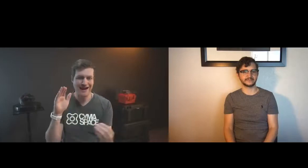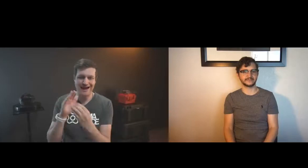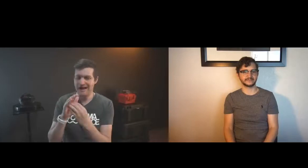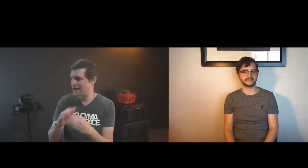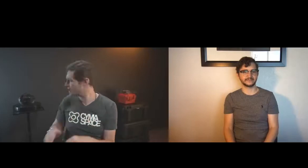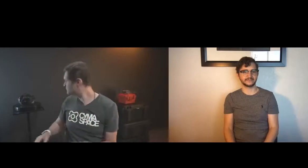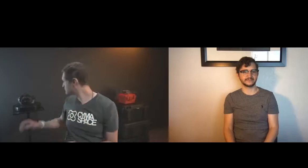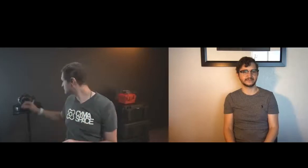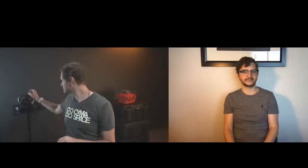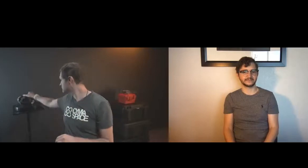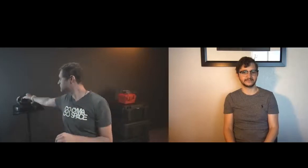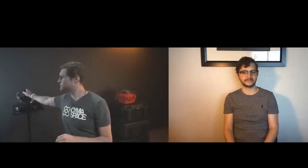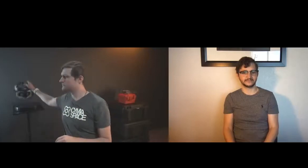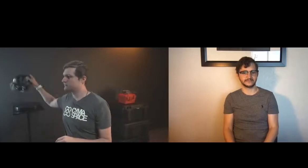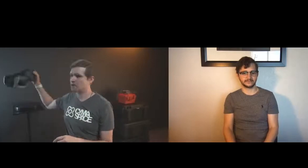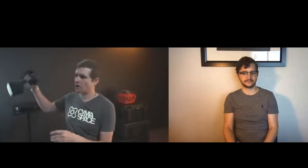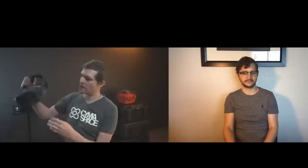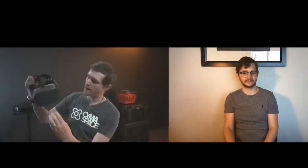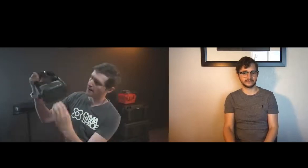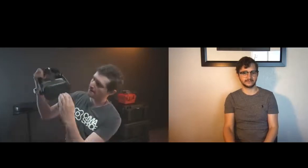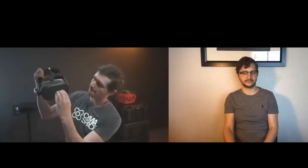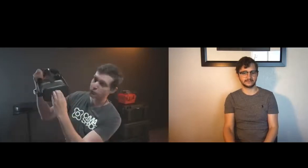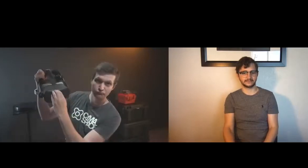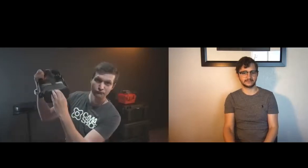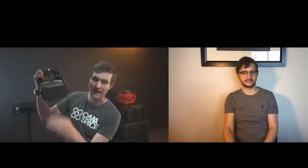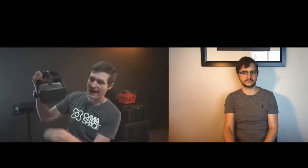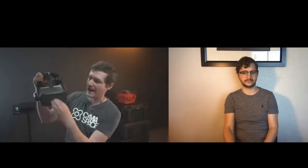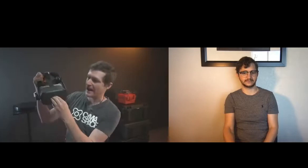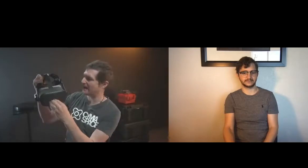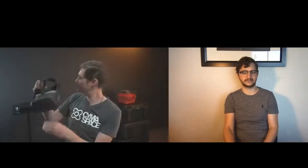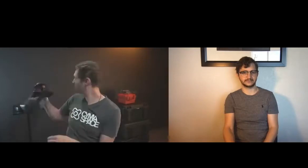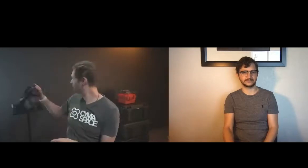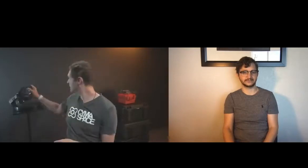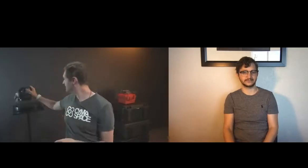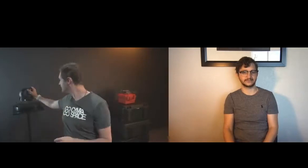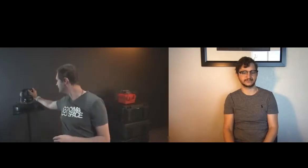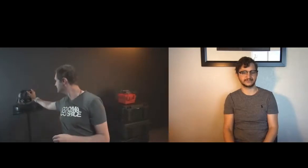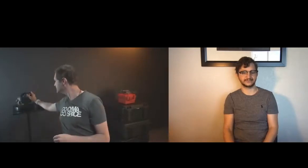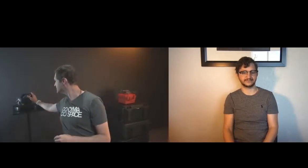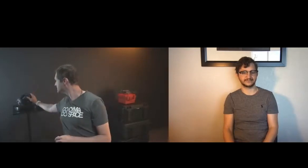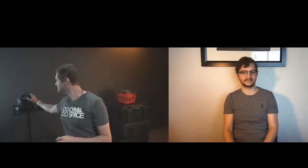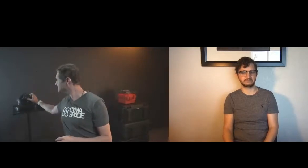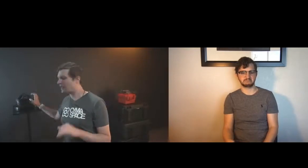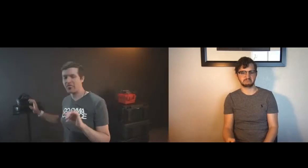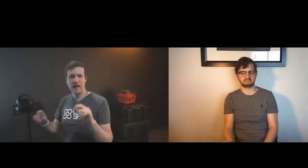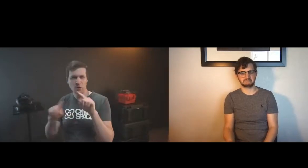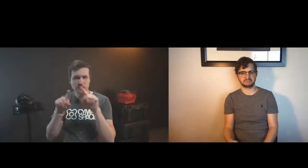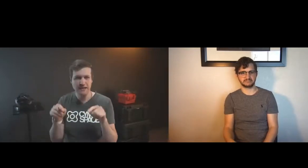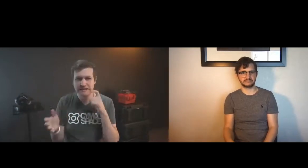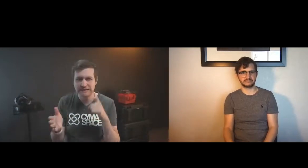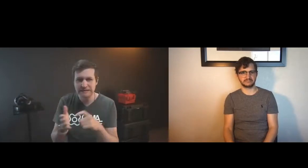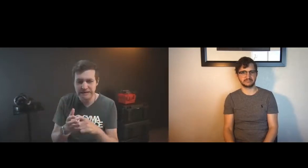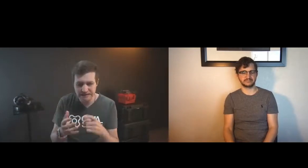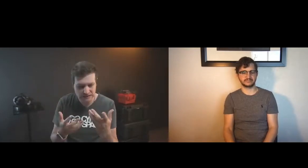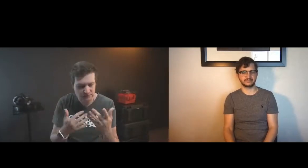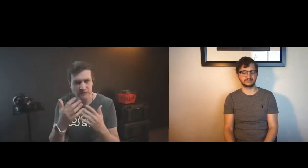technologies involved having an additional component on